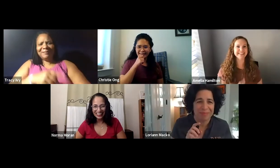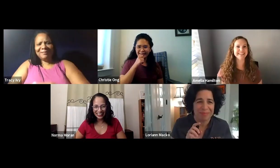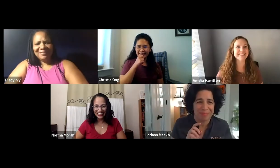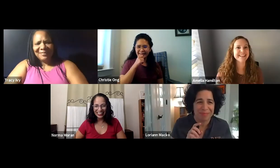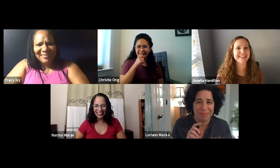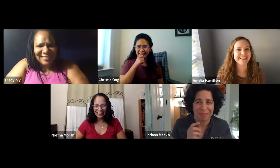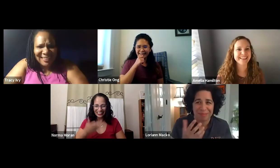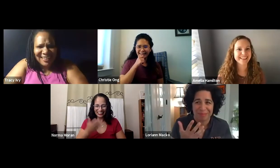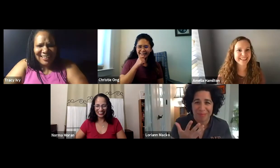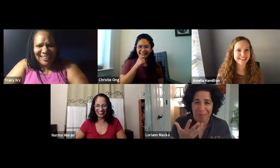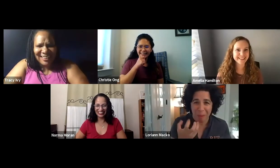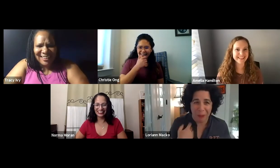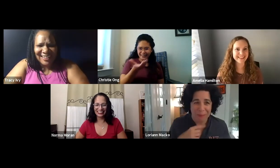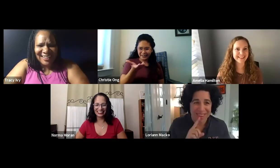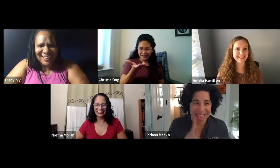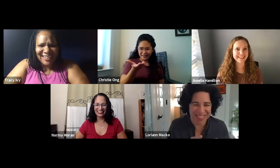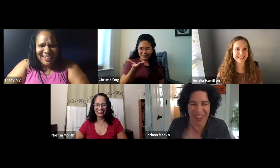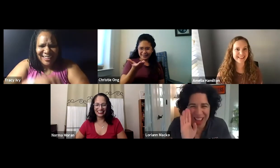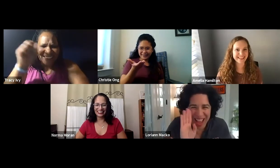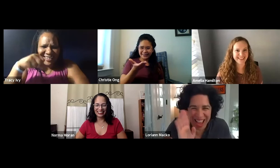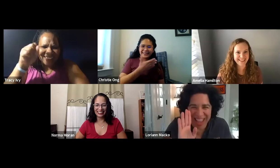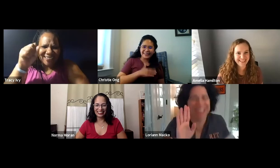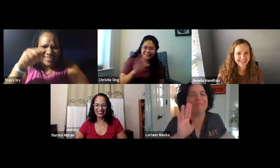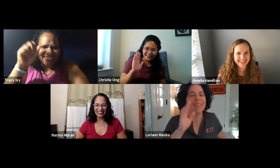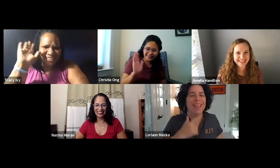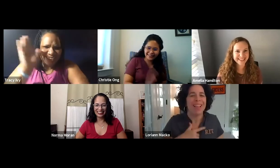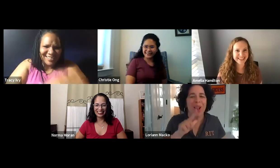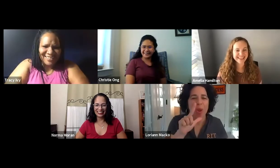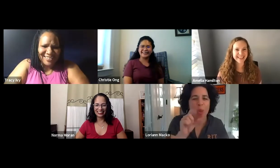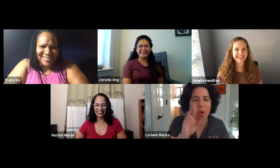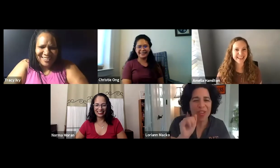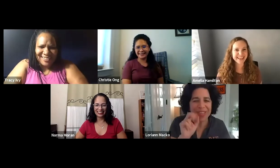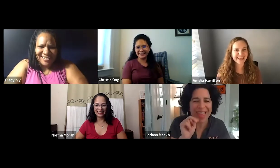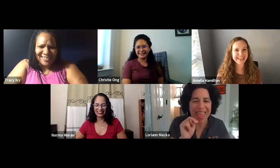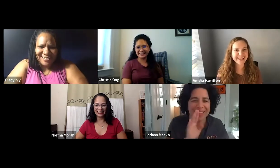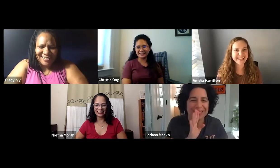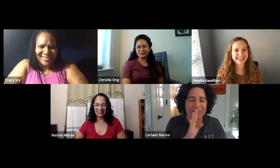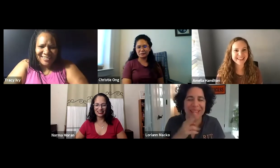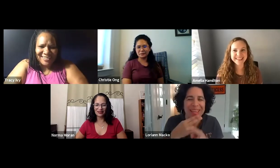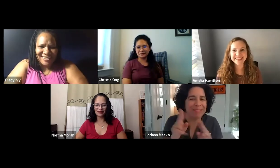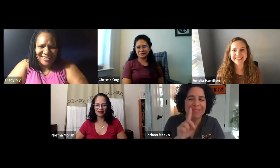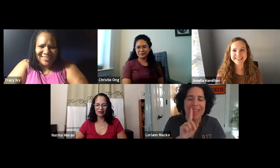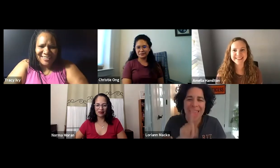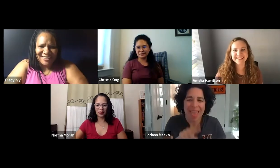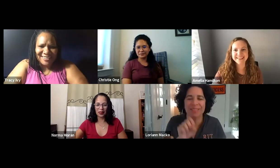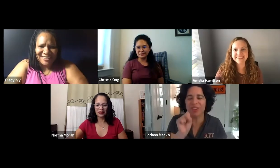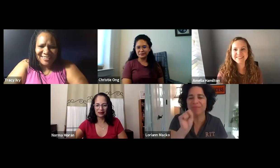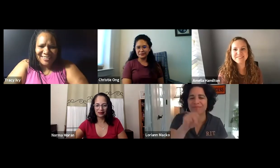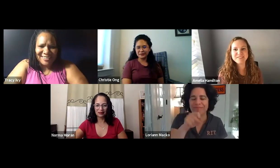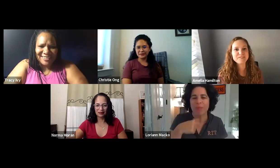What do say? Would it be 75? You want me to answer that? Hello again, everyone. This is Lorianne. The